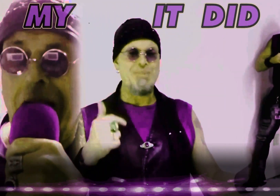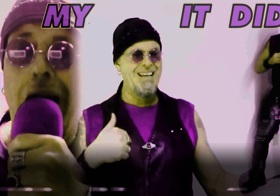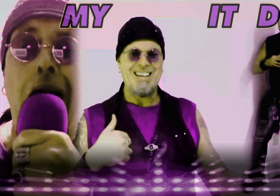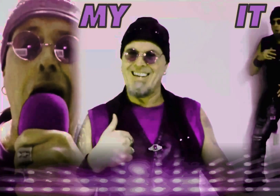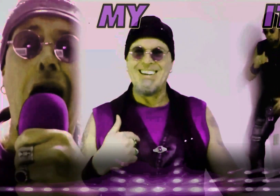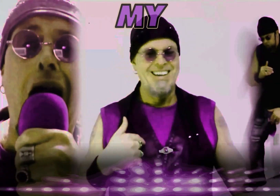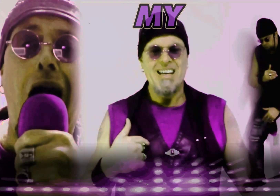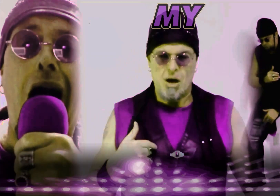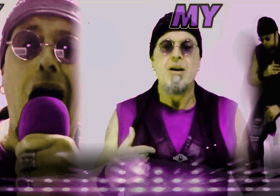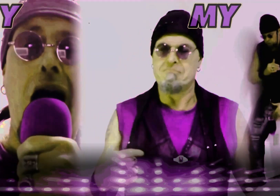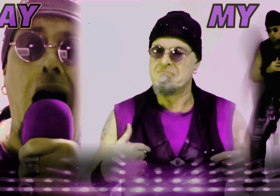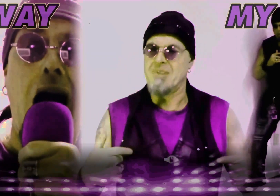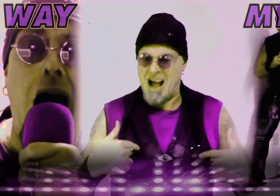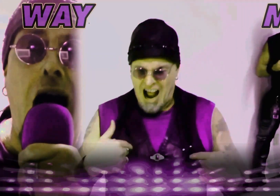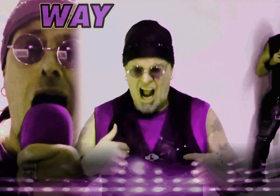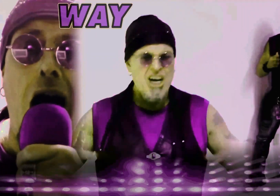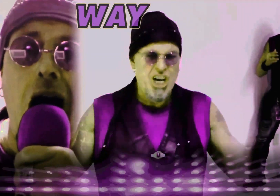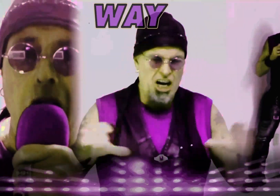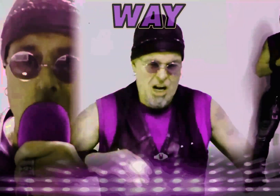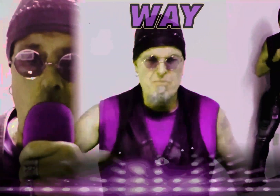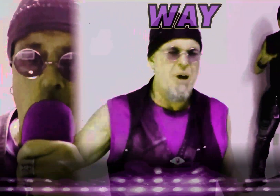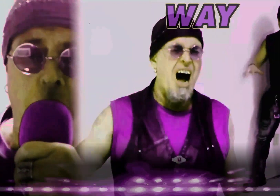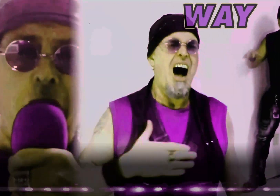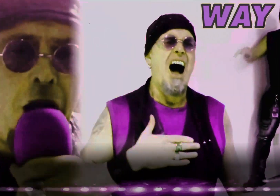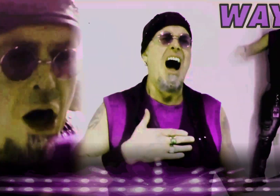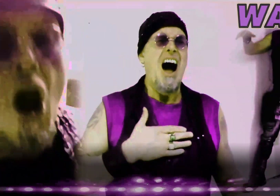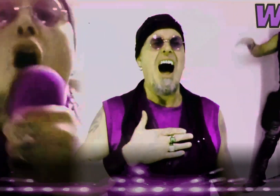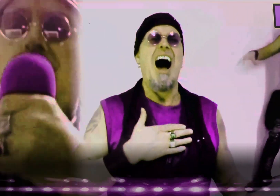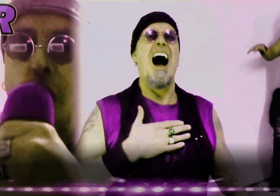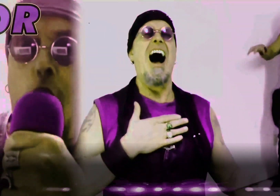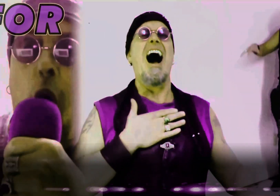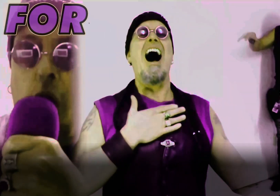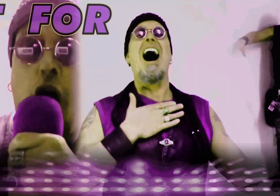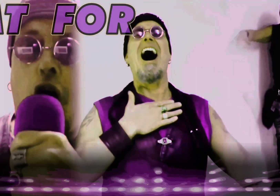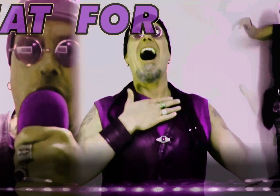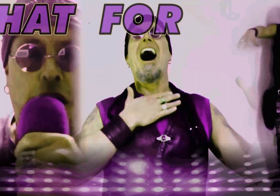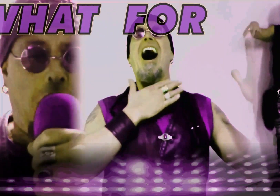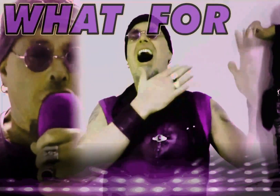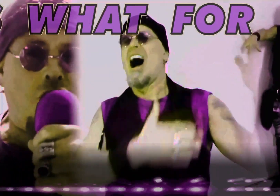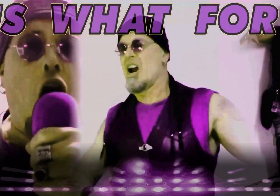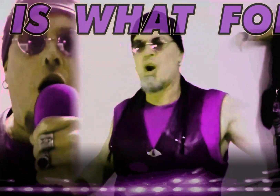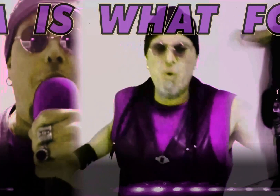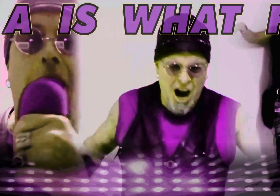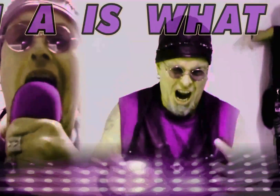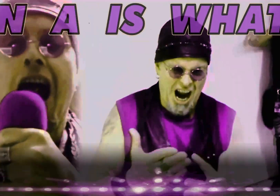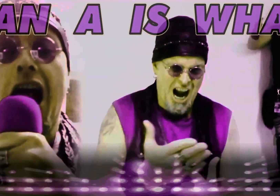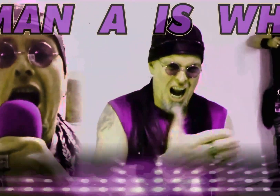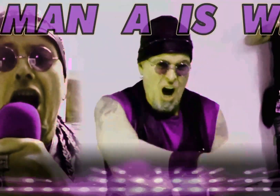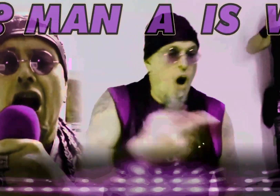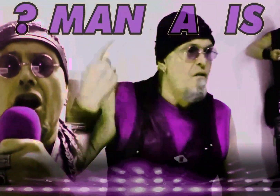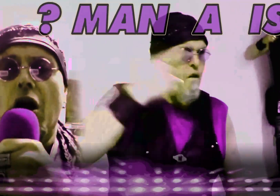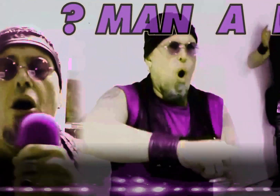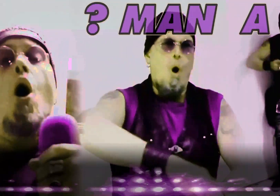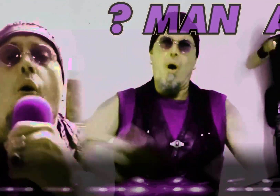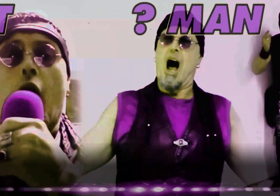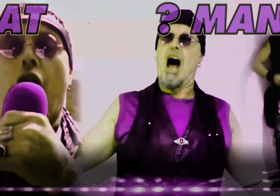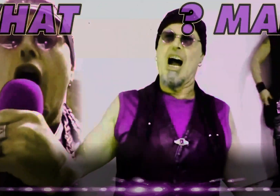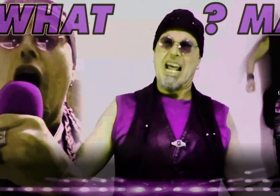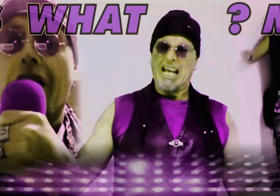my way For what is a man What